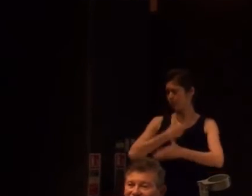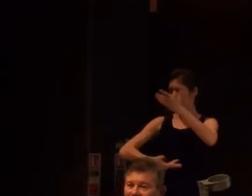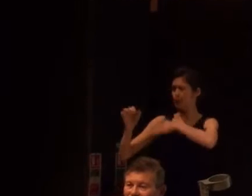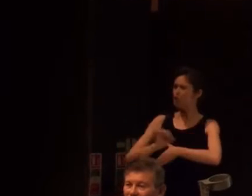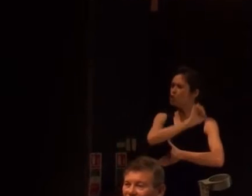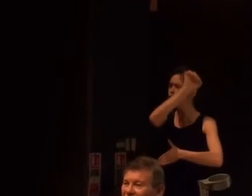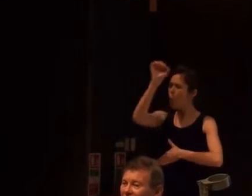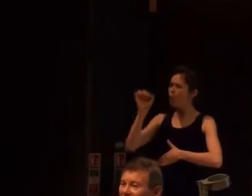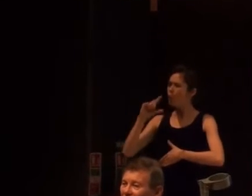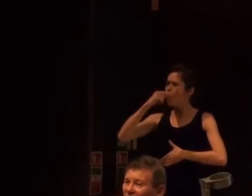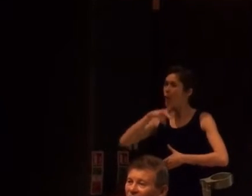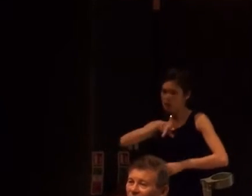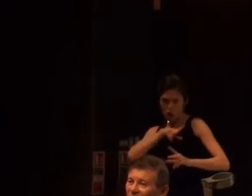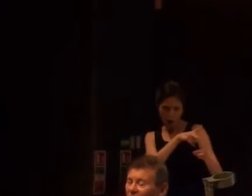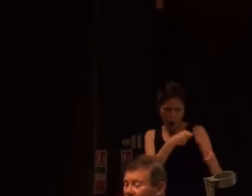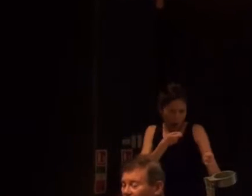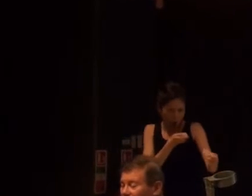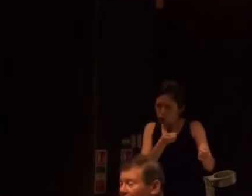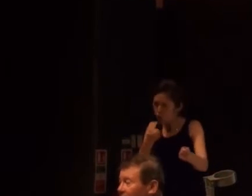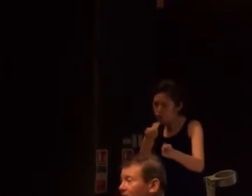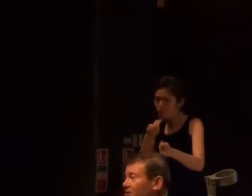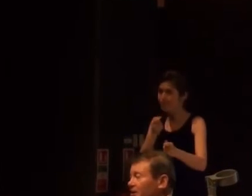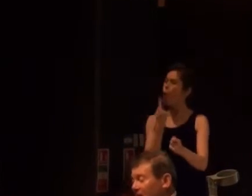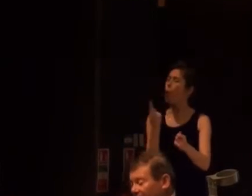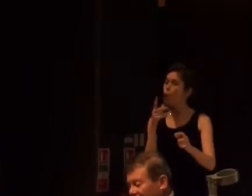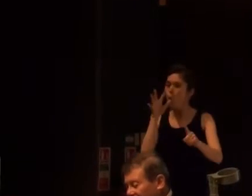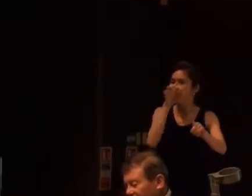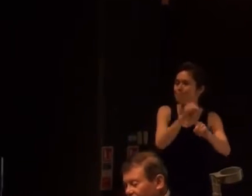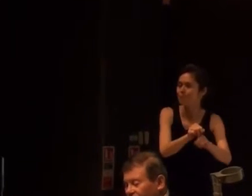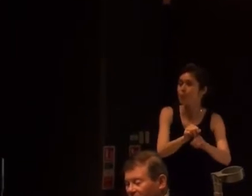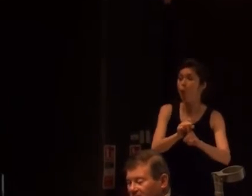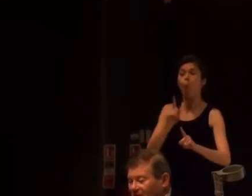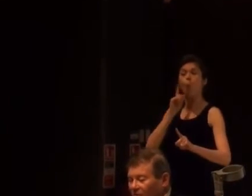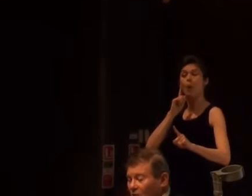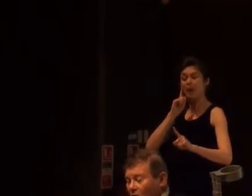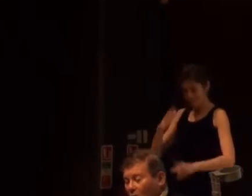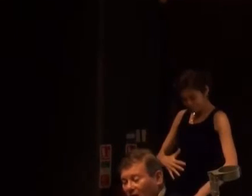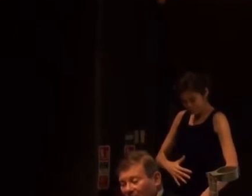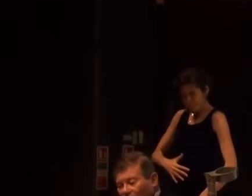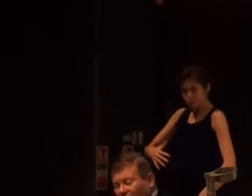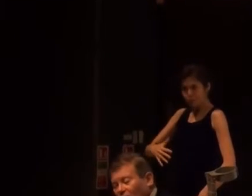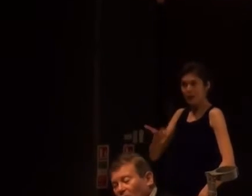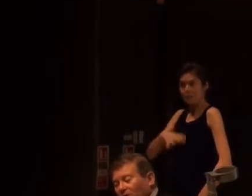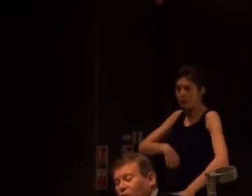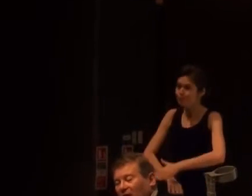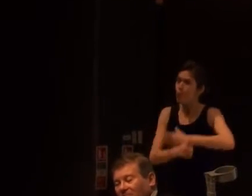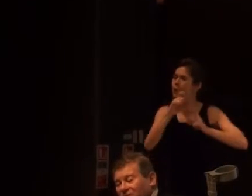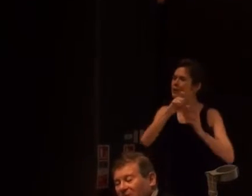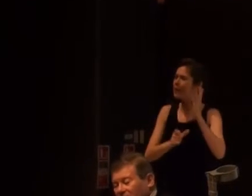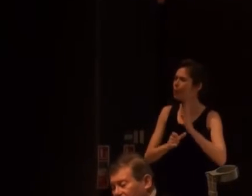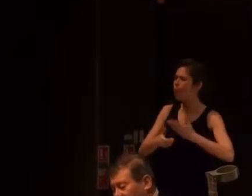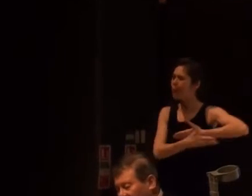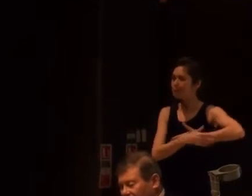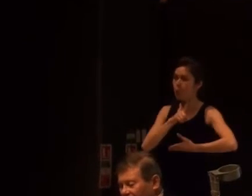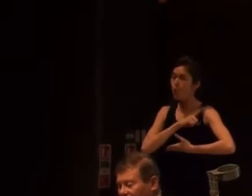birth to disabled children, and they were killed because they had had intercourse with the devil. Or coming more forward, what happened